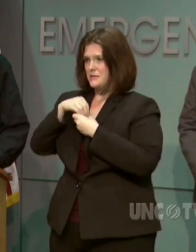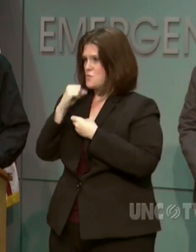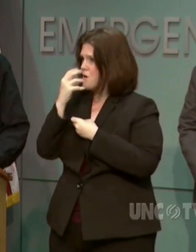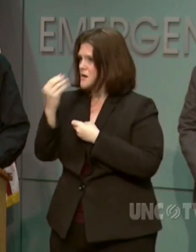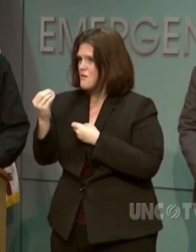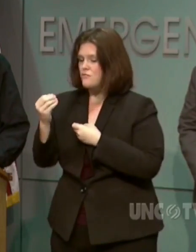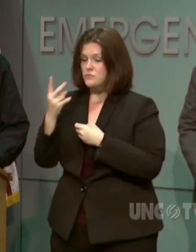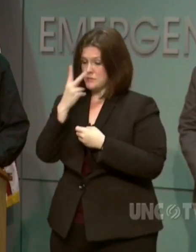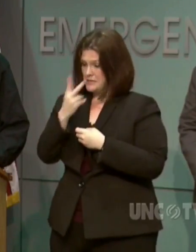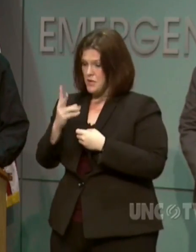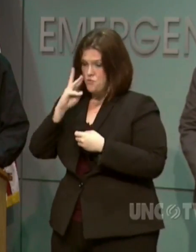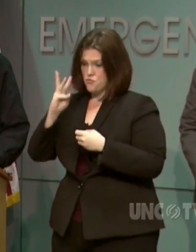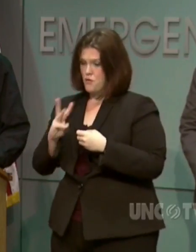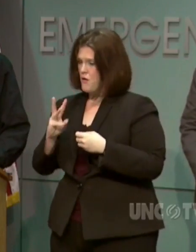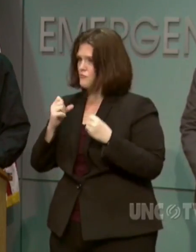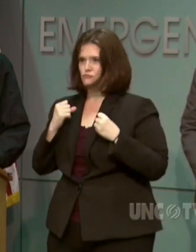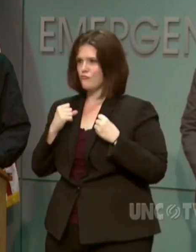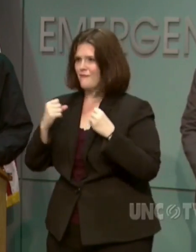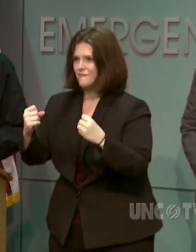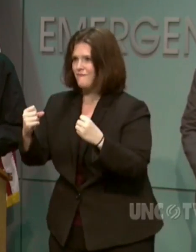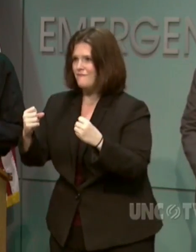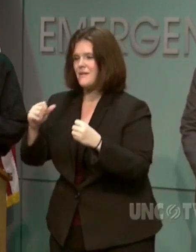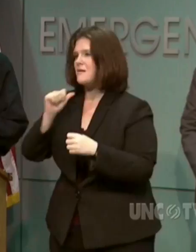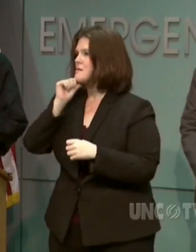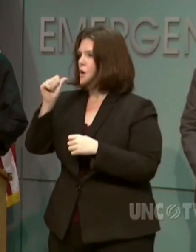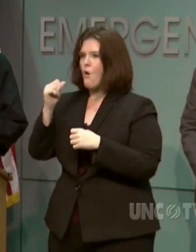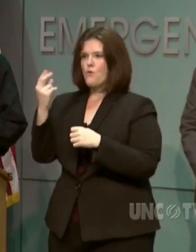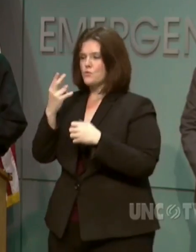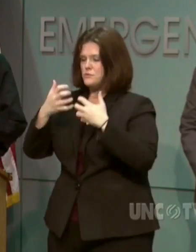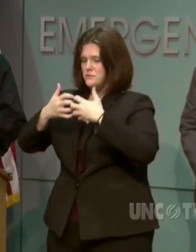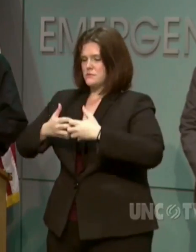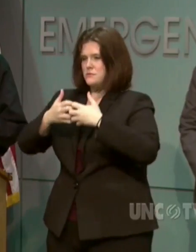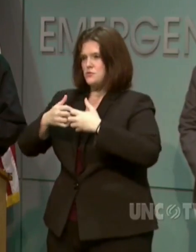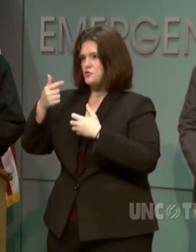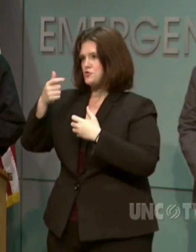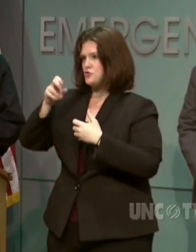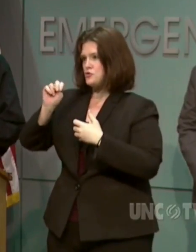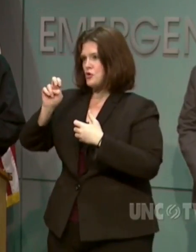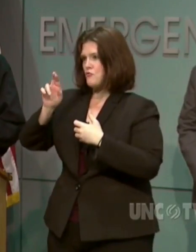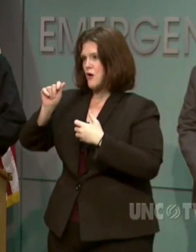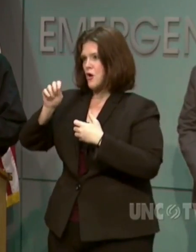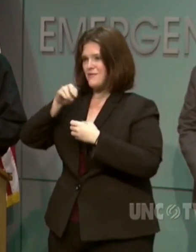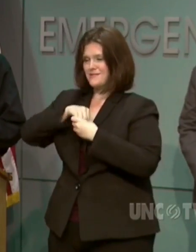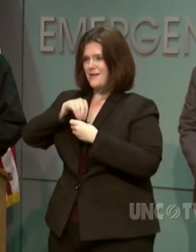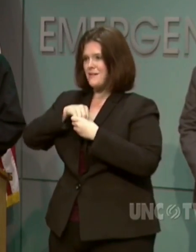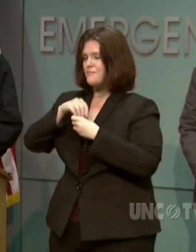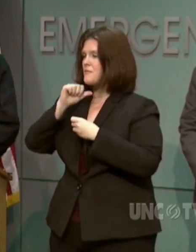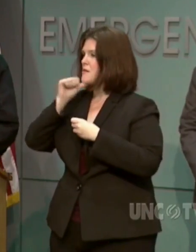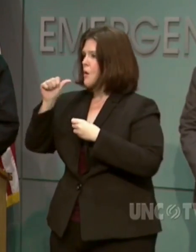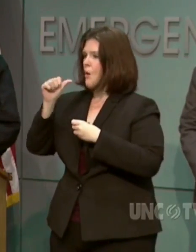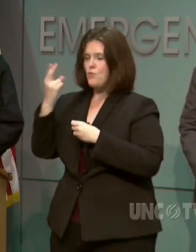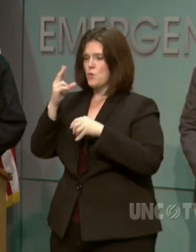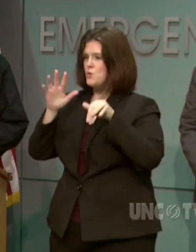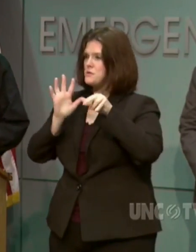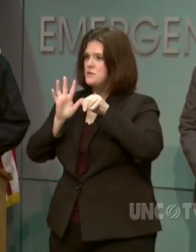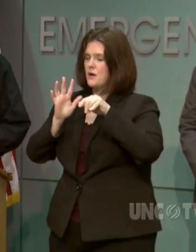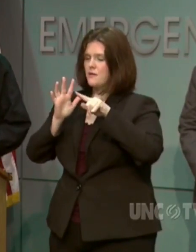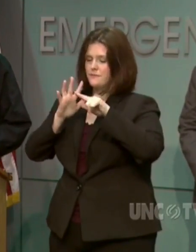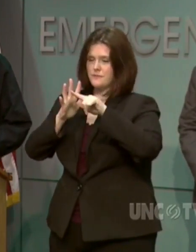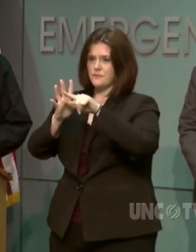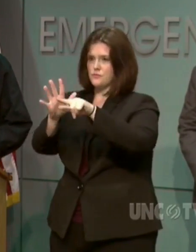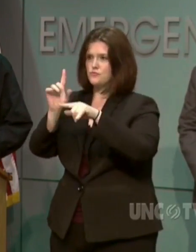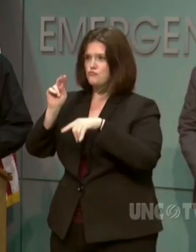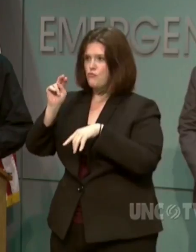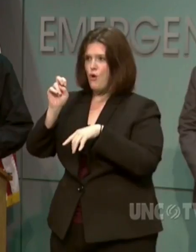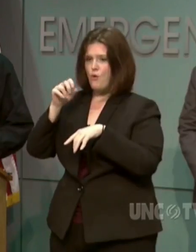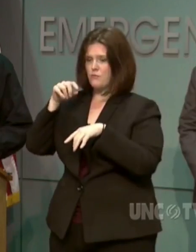Never use a generator indoors. Don't fly drones in a disaster area. If you